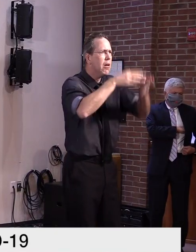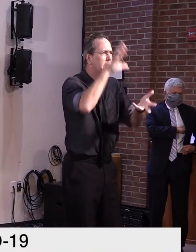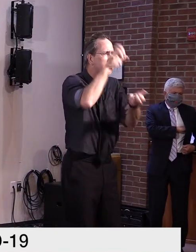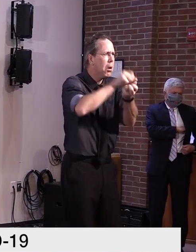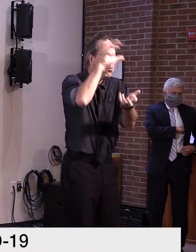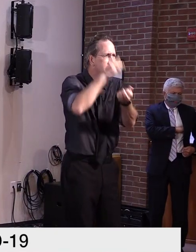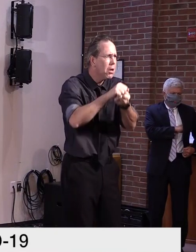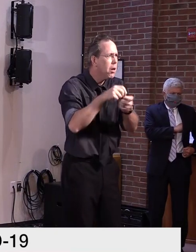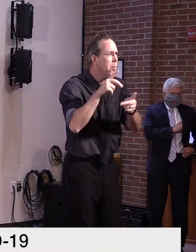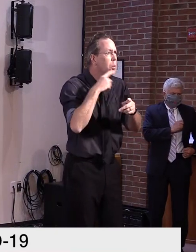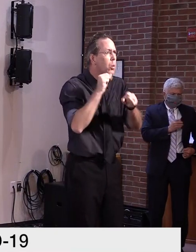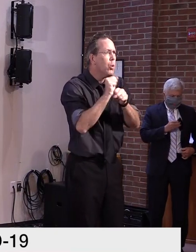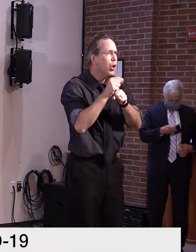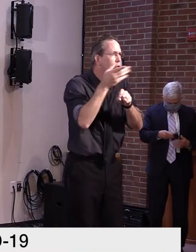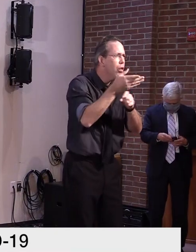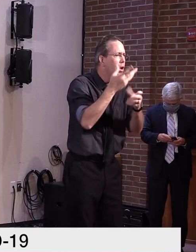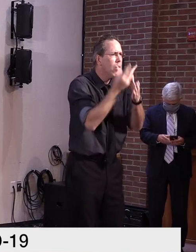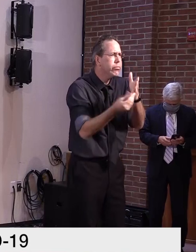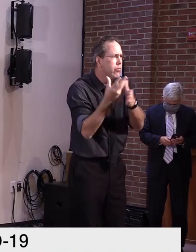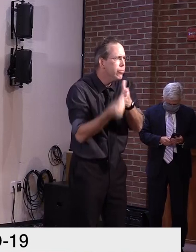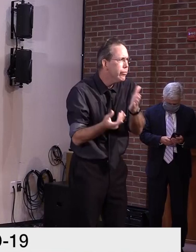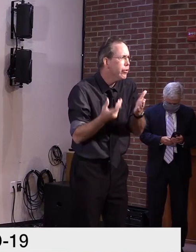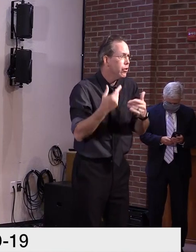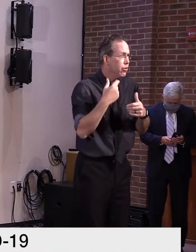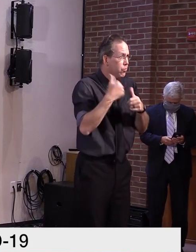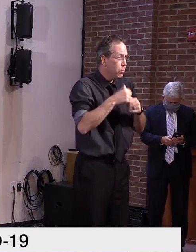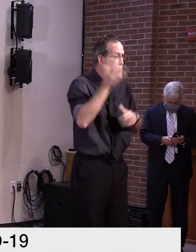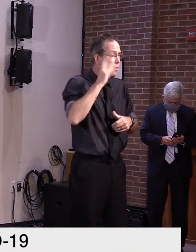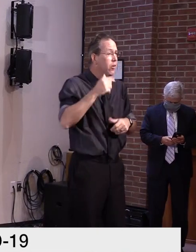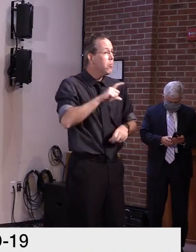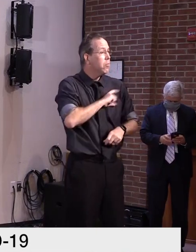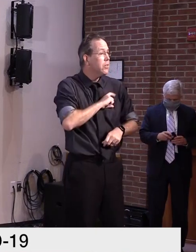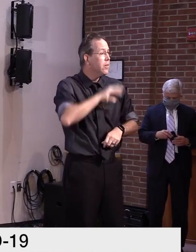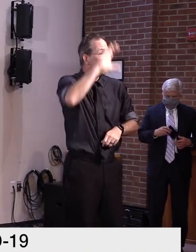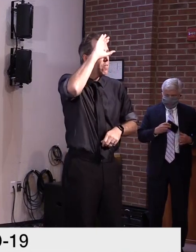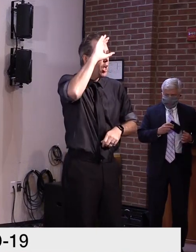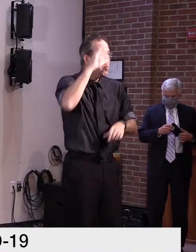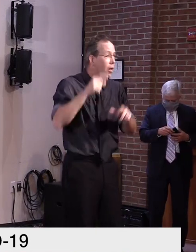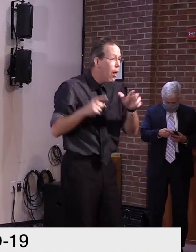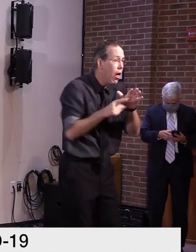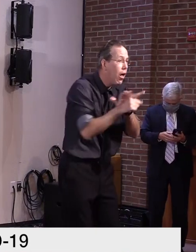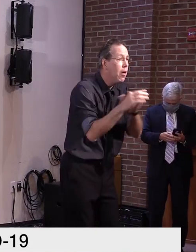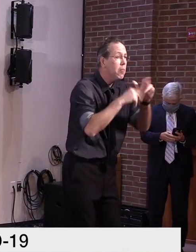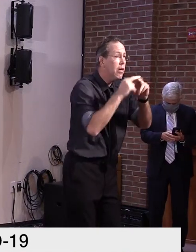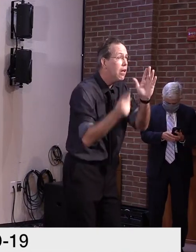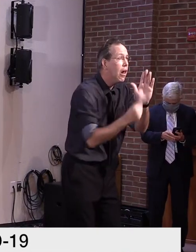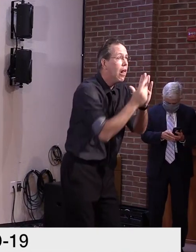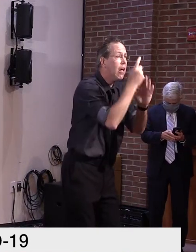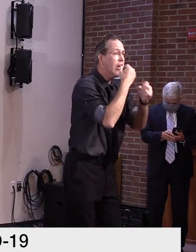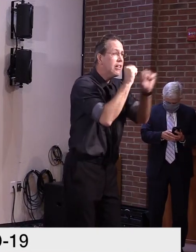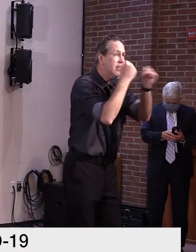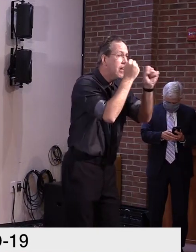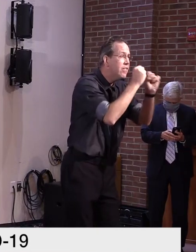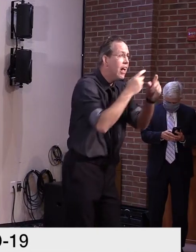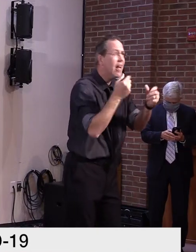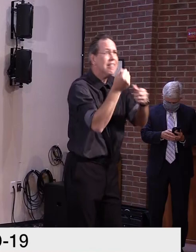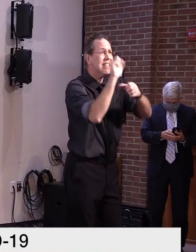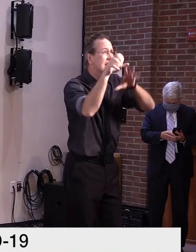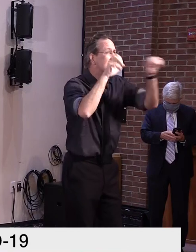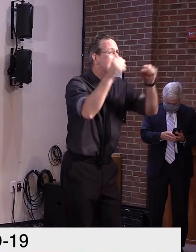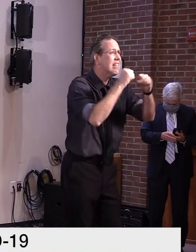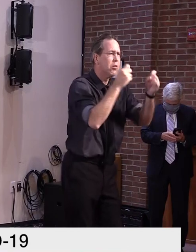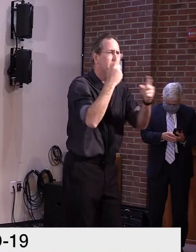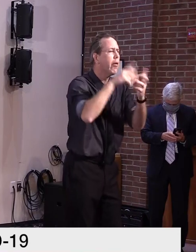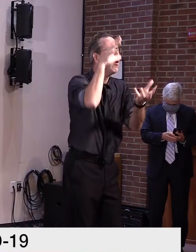the bravery of first responders who ran towards danger in order to help others, and the valor of